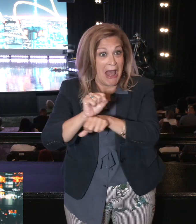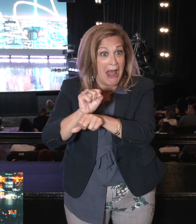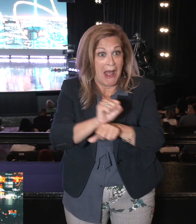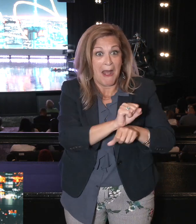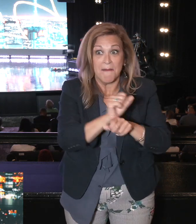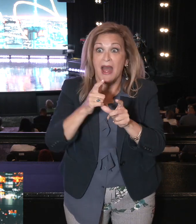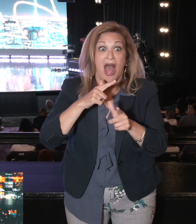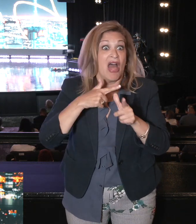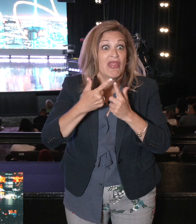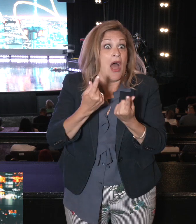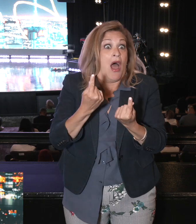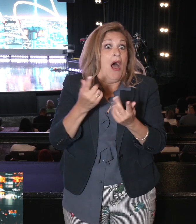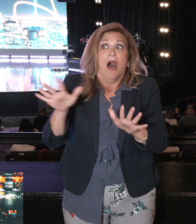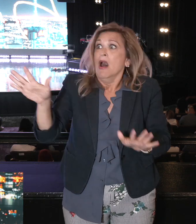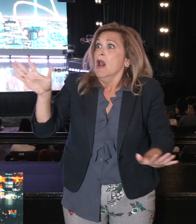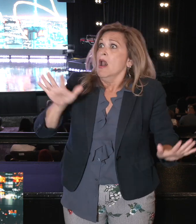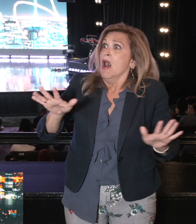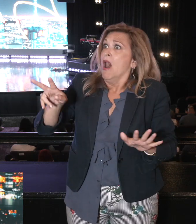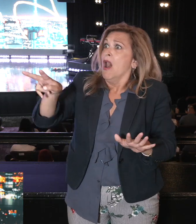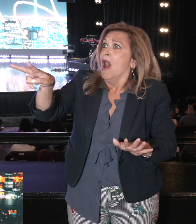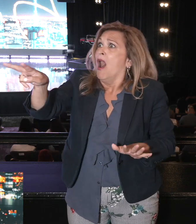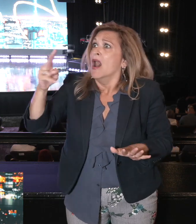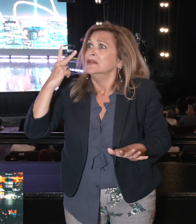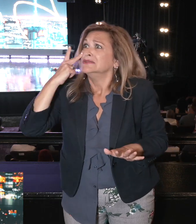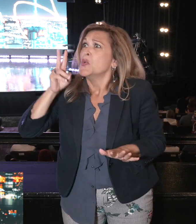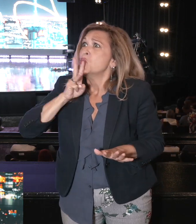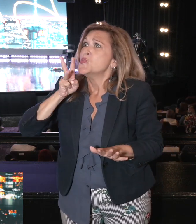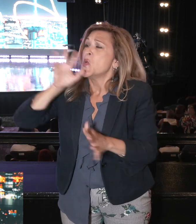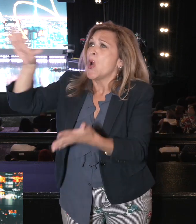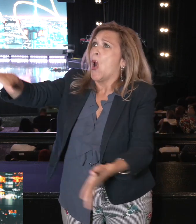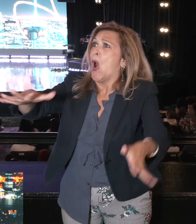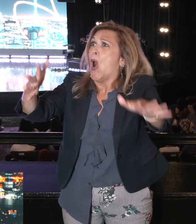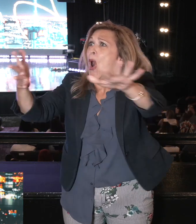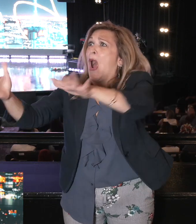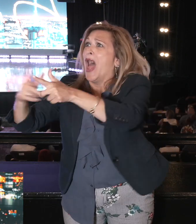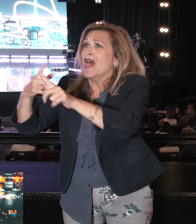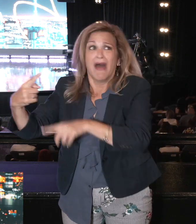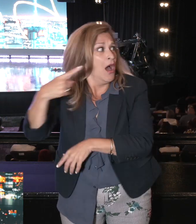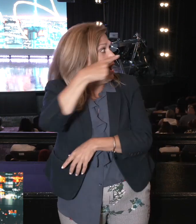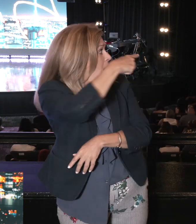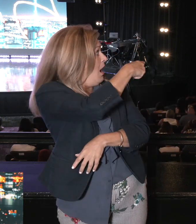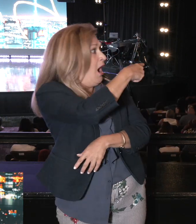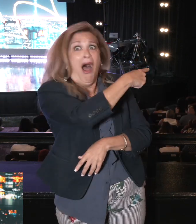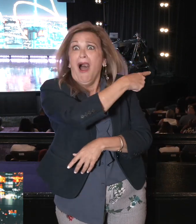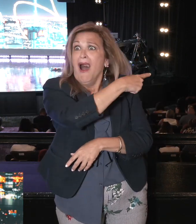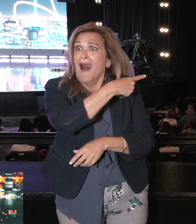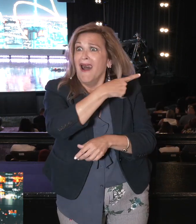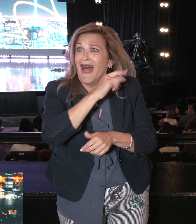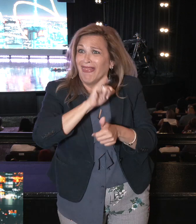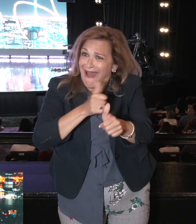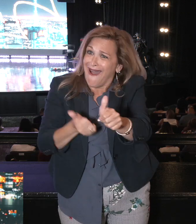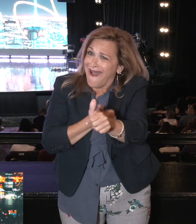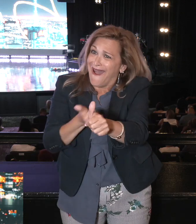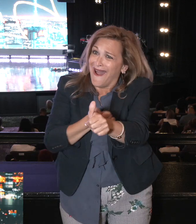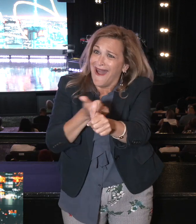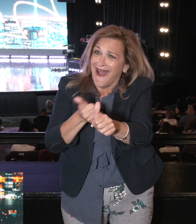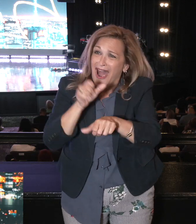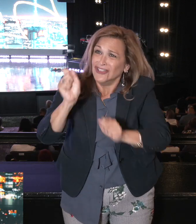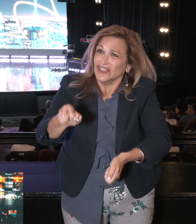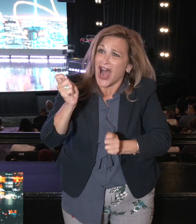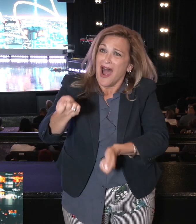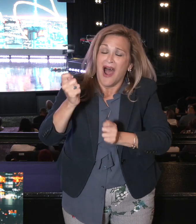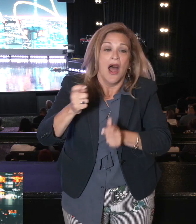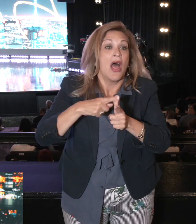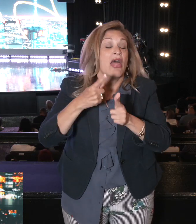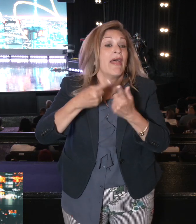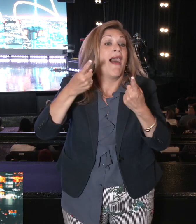stuck between Pharaoh's army coming and the Red Sea. You know the story. And then God split the Red Sea. And then the Israelites